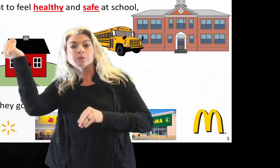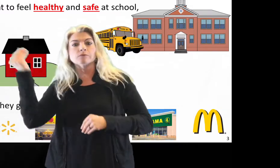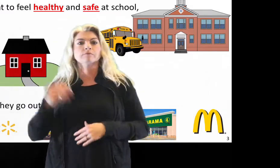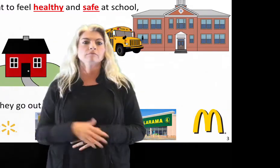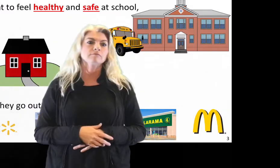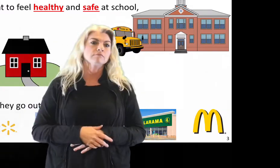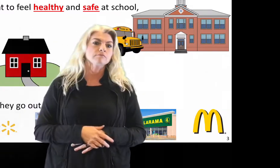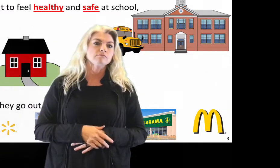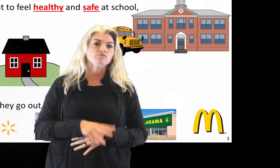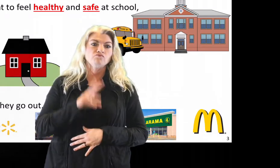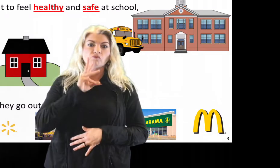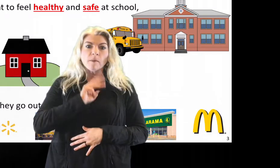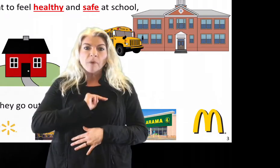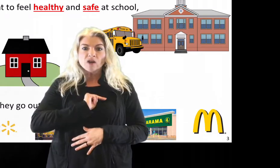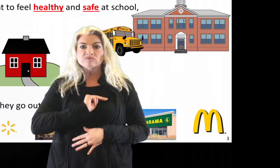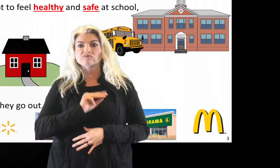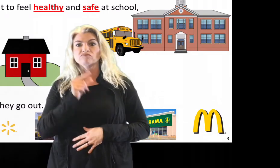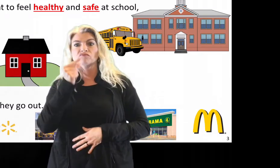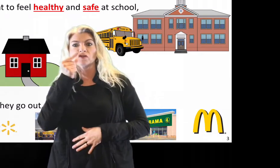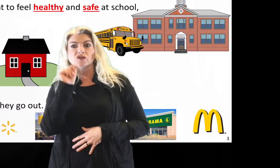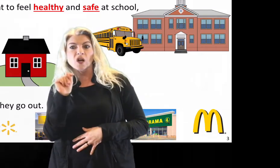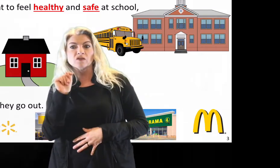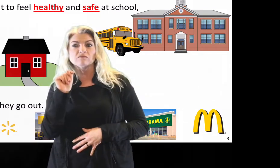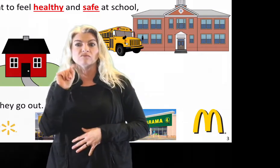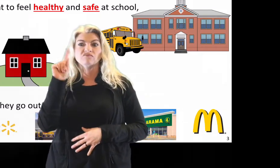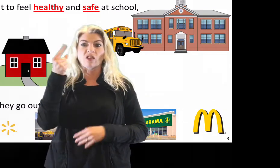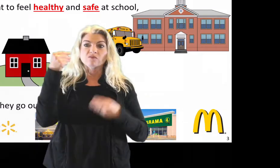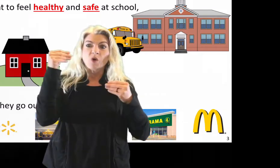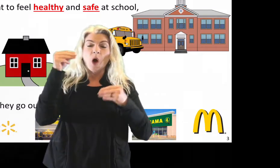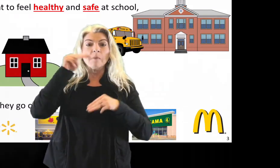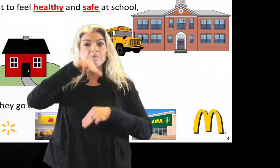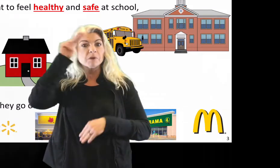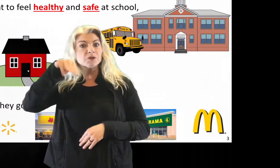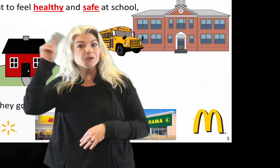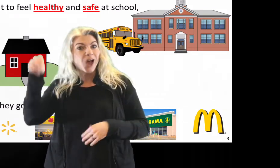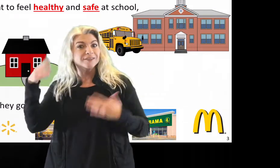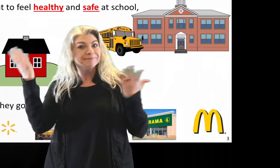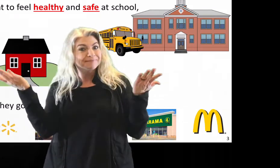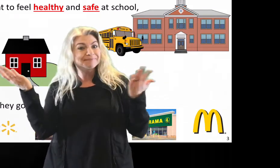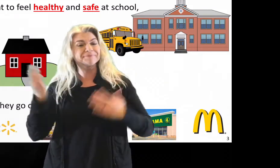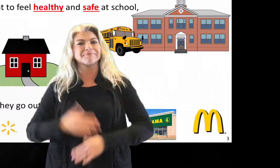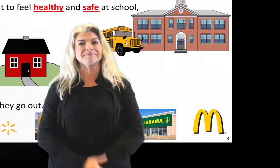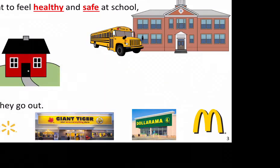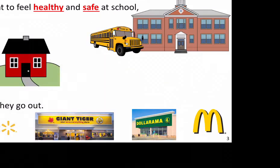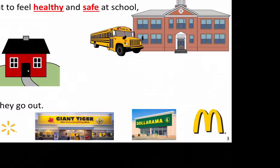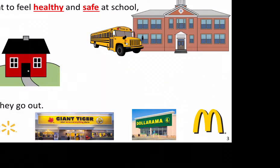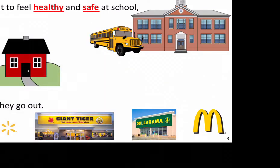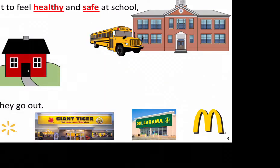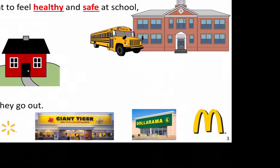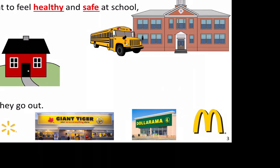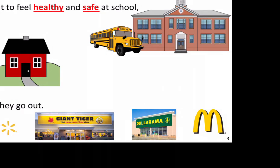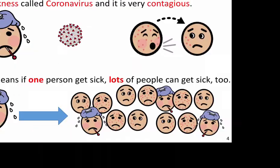out. Places like Walmart, Giant Tiger, Dollarama, McDonald's.